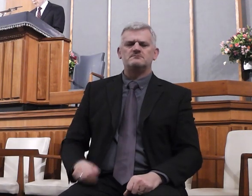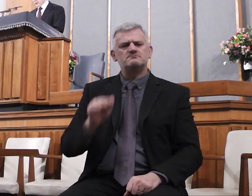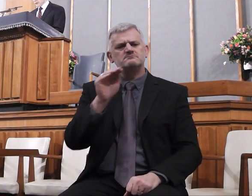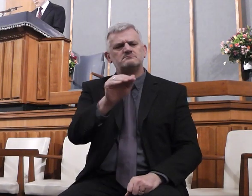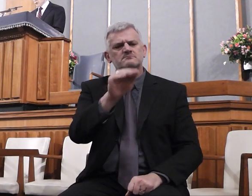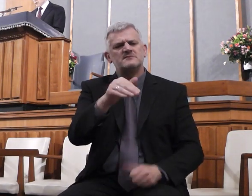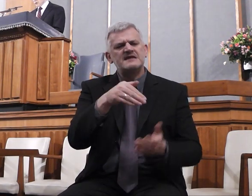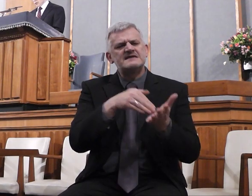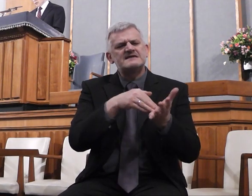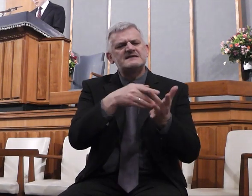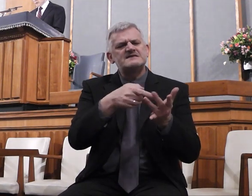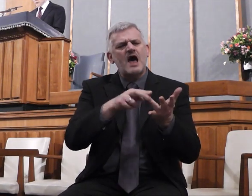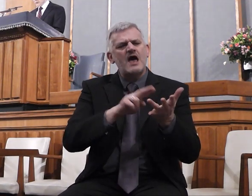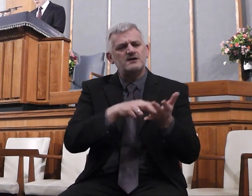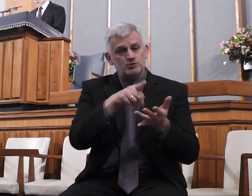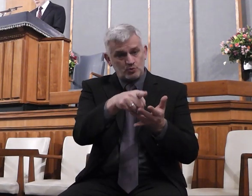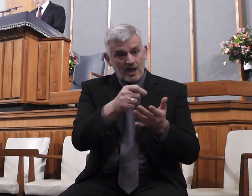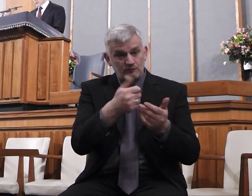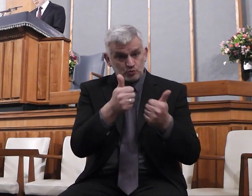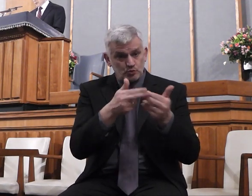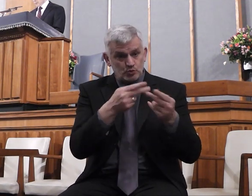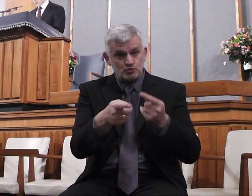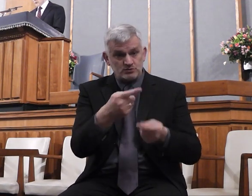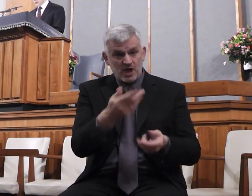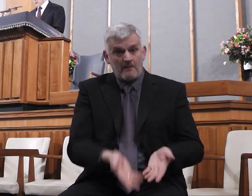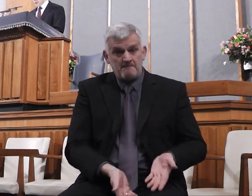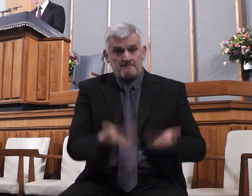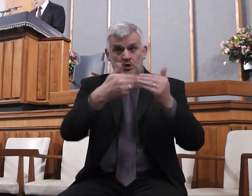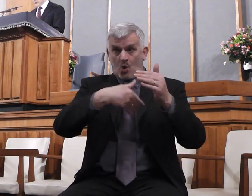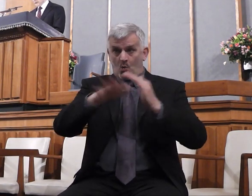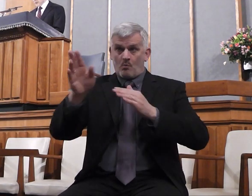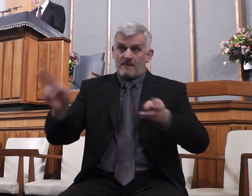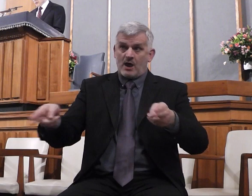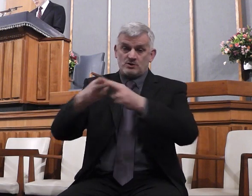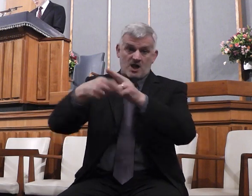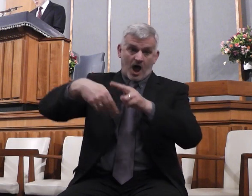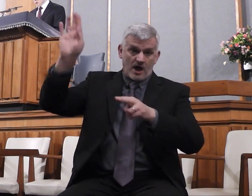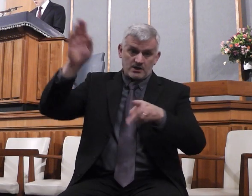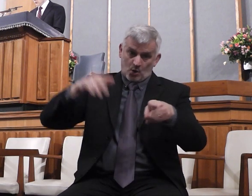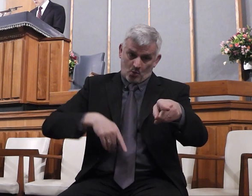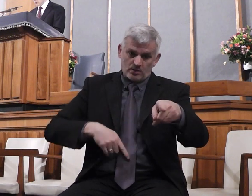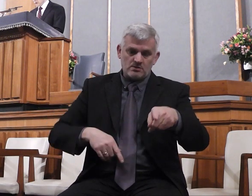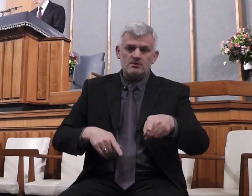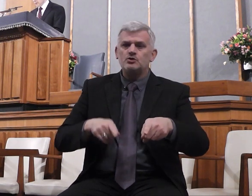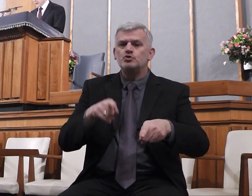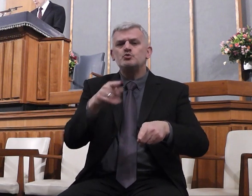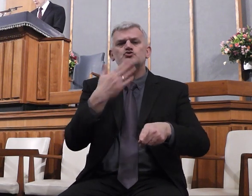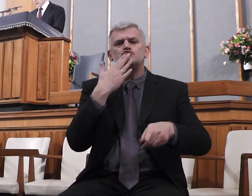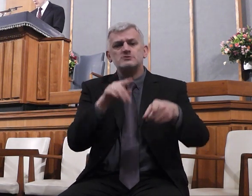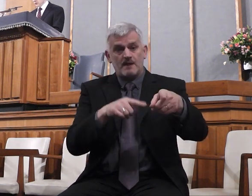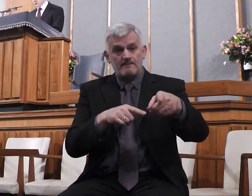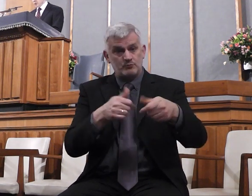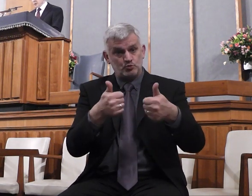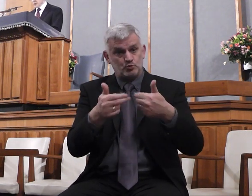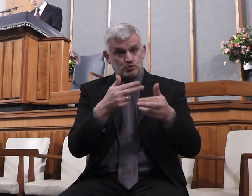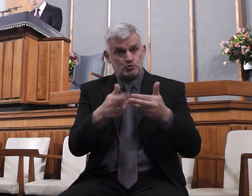bringest good tidings, get thee up into the high mountain. O Jerusalem, that bringest good tidings,